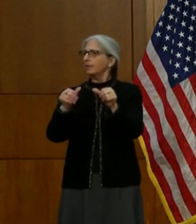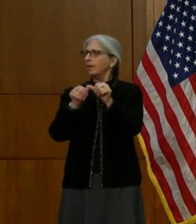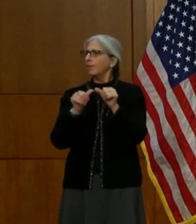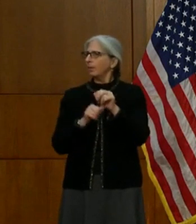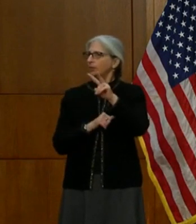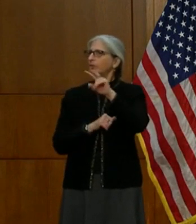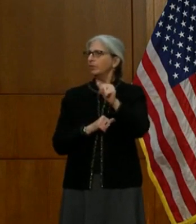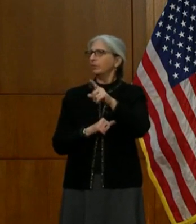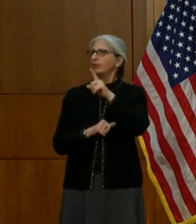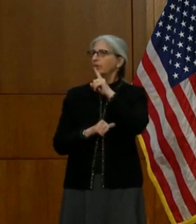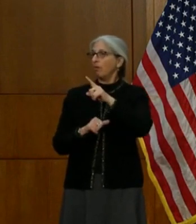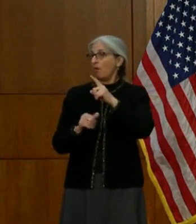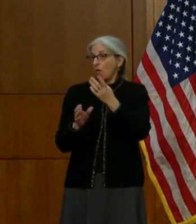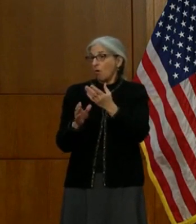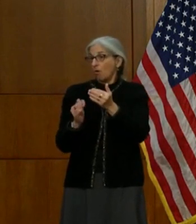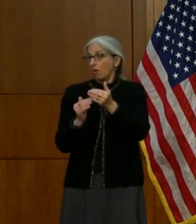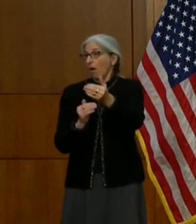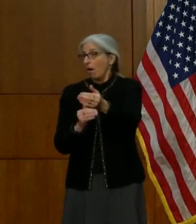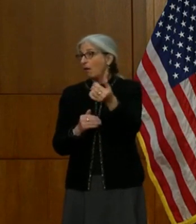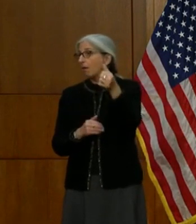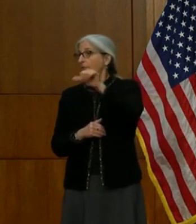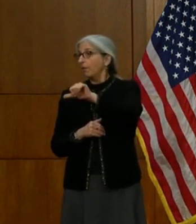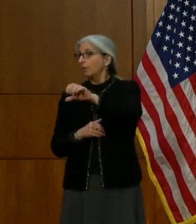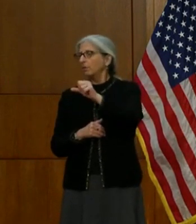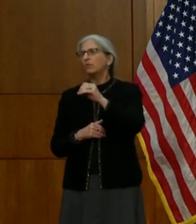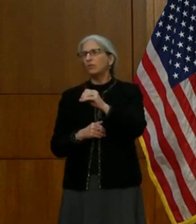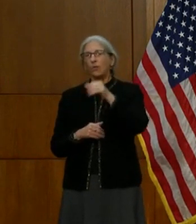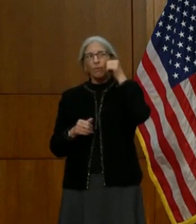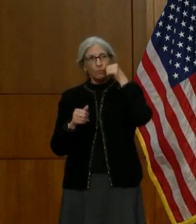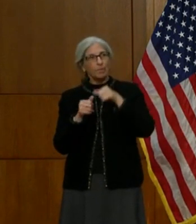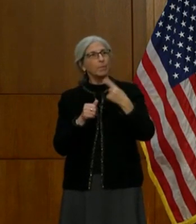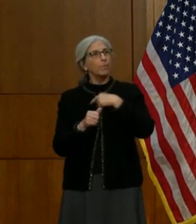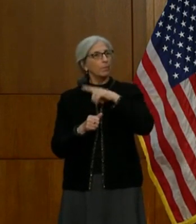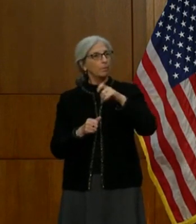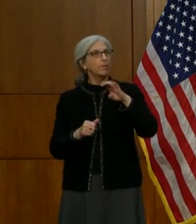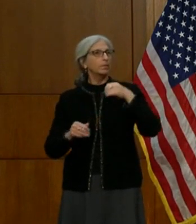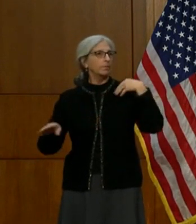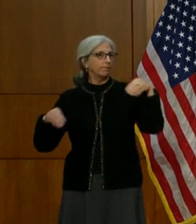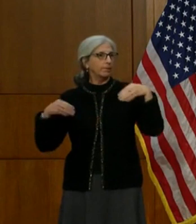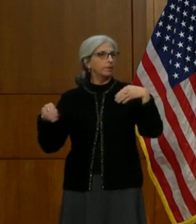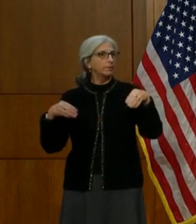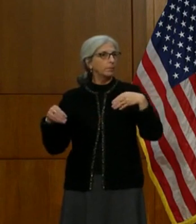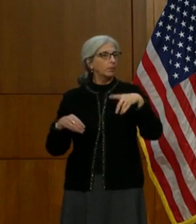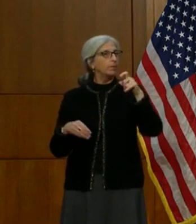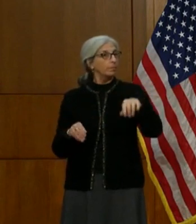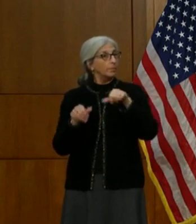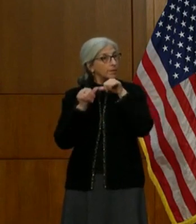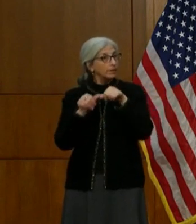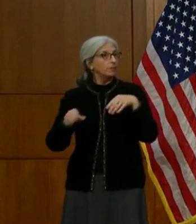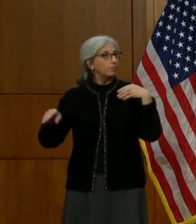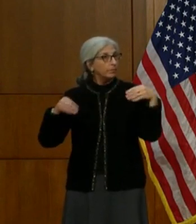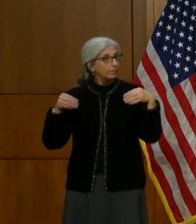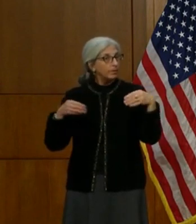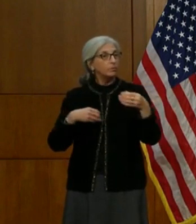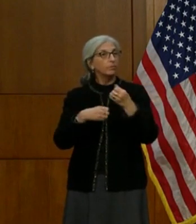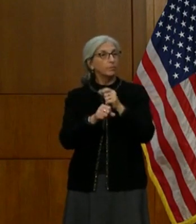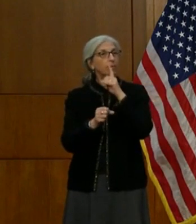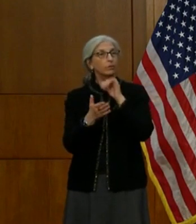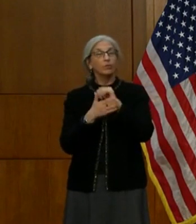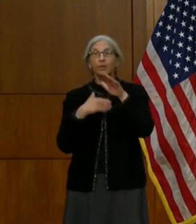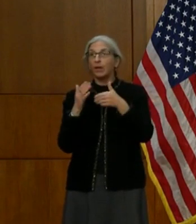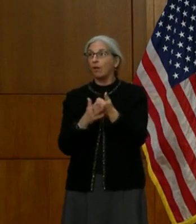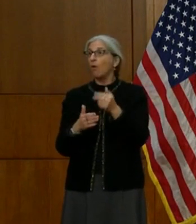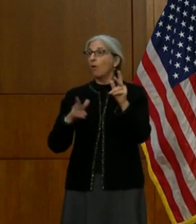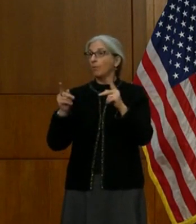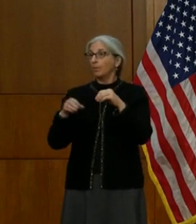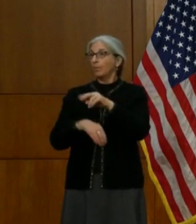flexibility, I think, is a good word as we move forward, and we're certainly going to be flexible and make sure that we get all of Virginia vaccinated. Thank